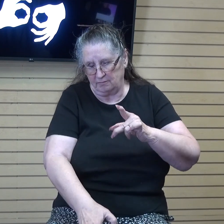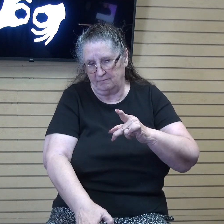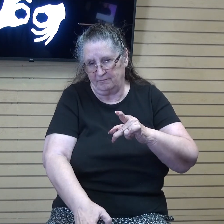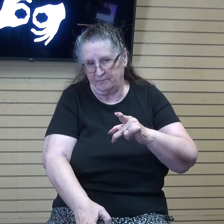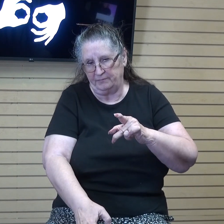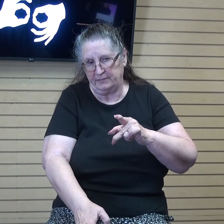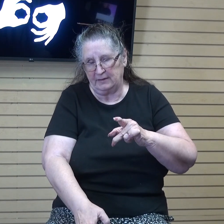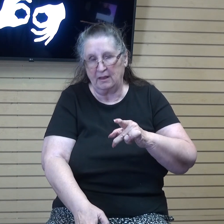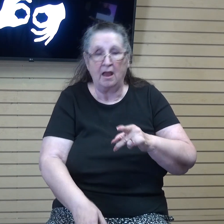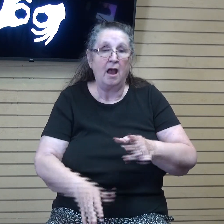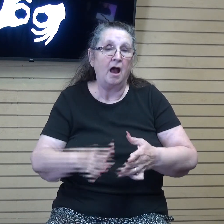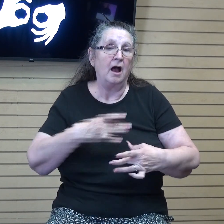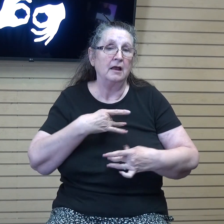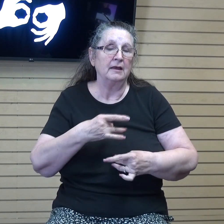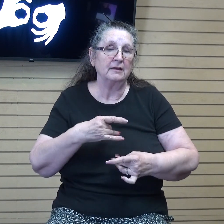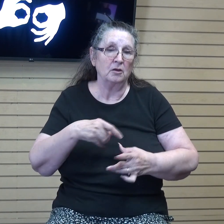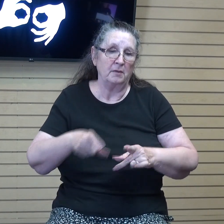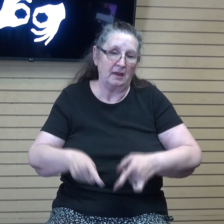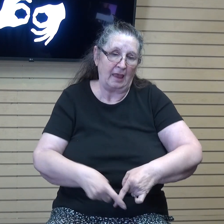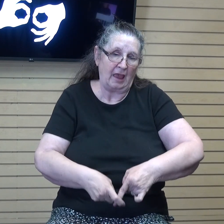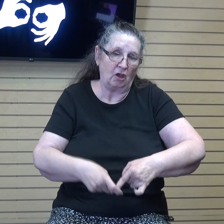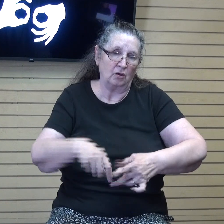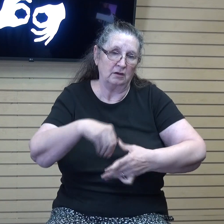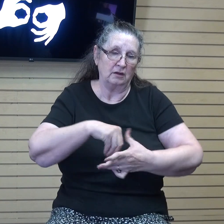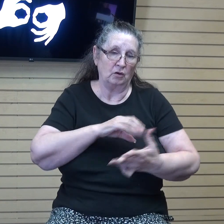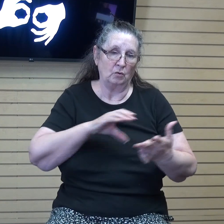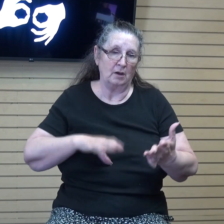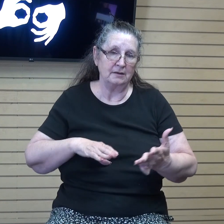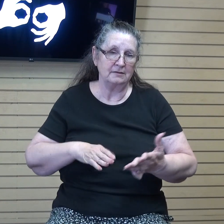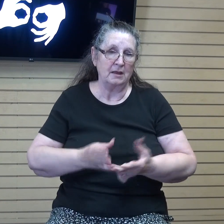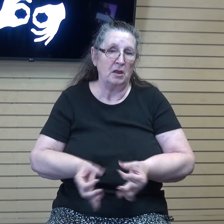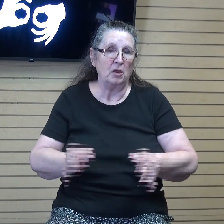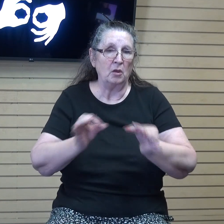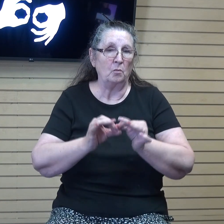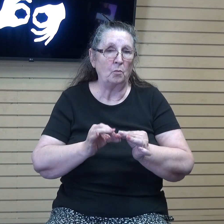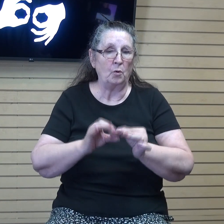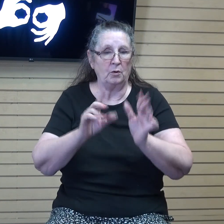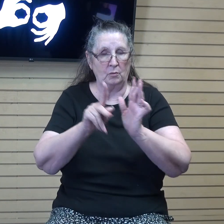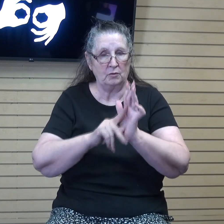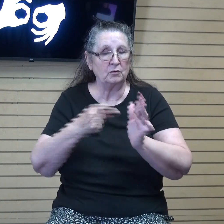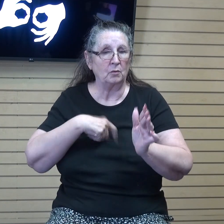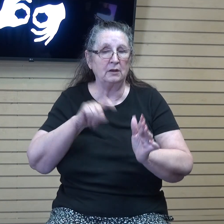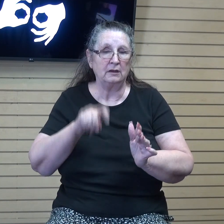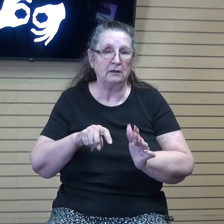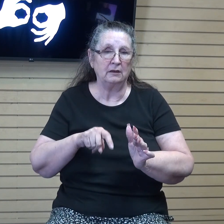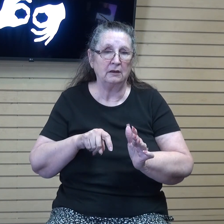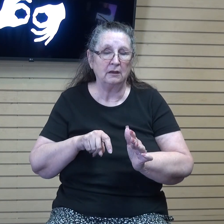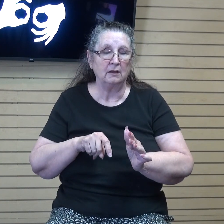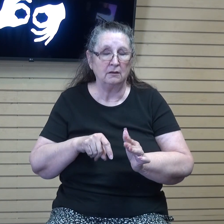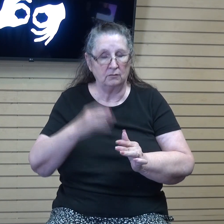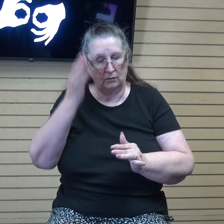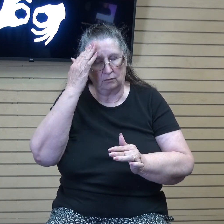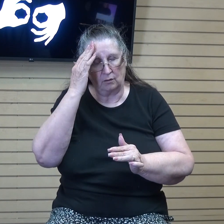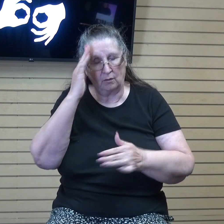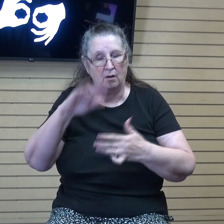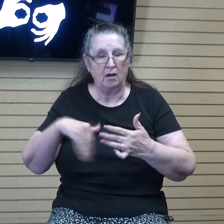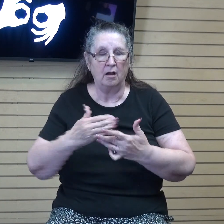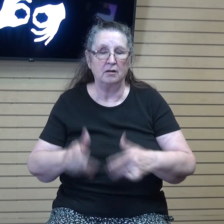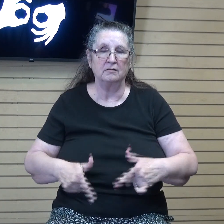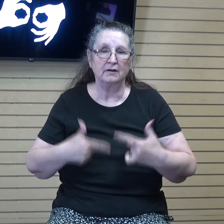how being anchored in Christ is such an important principle we all should adhere to more in our lives. But more interestingly, how